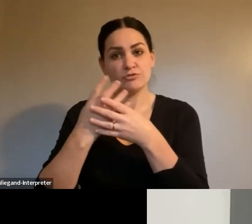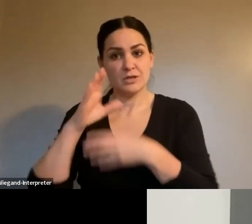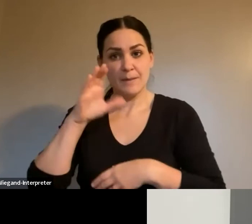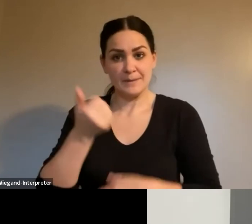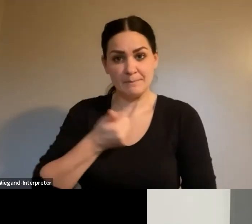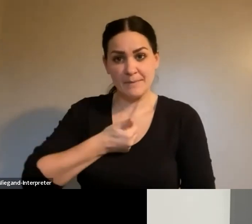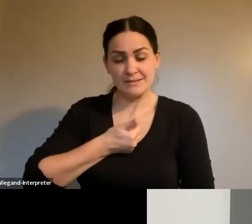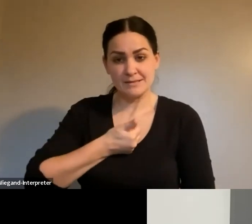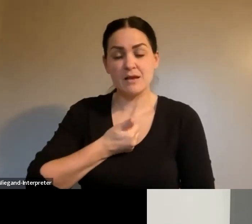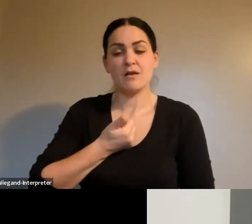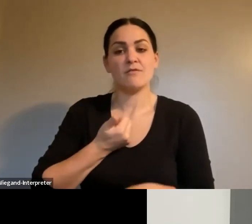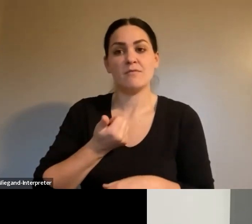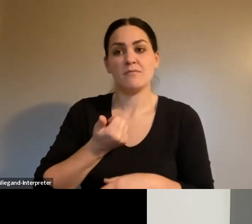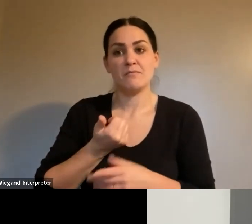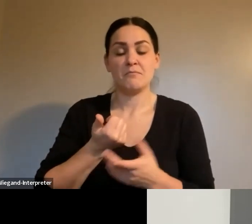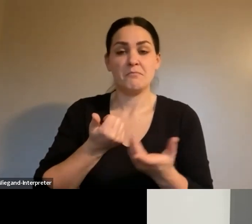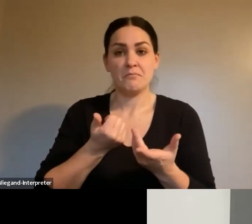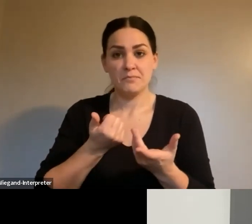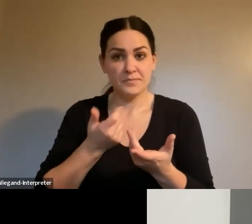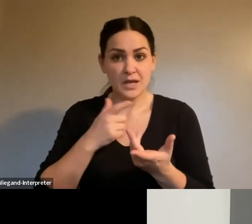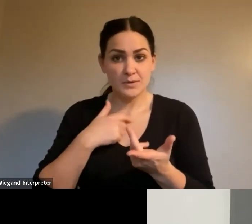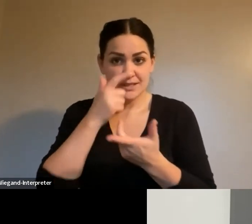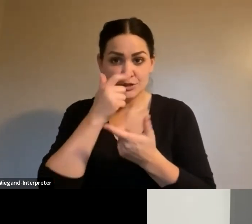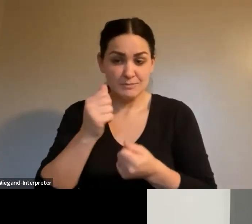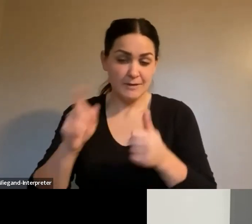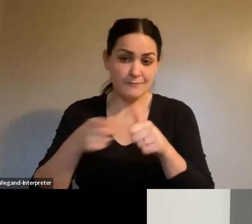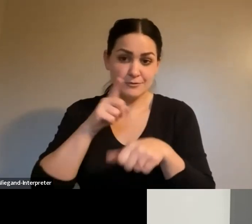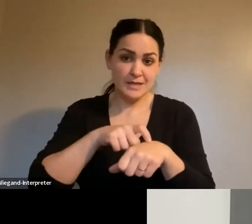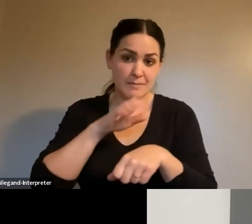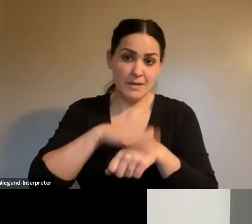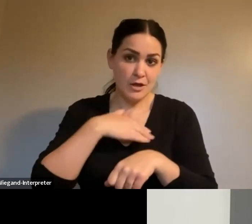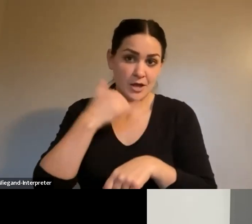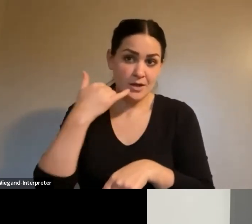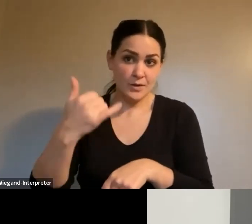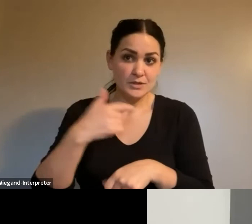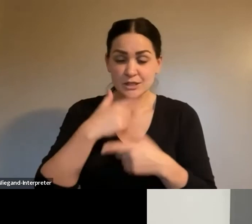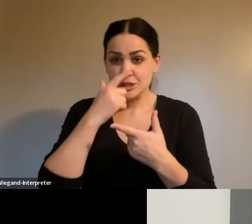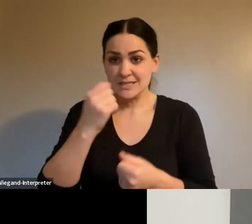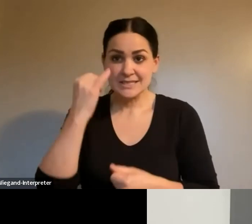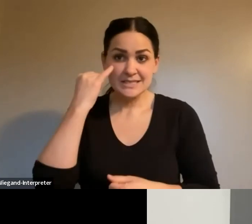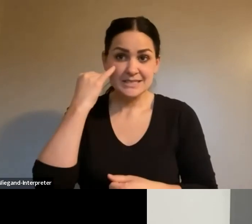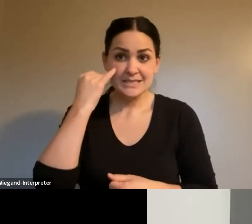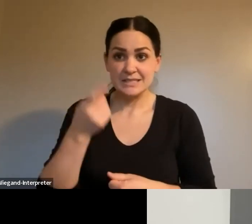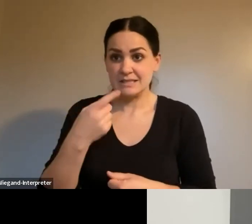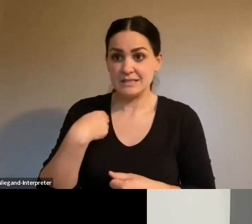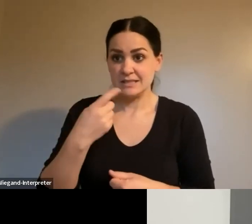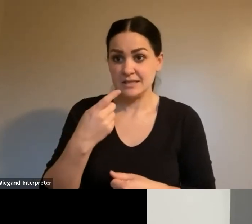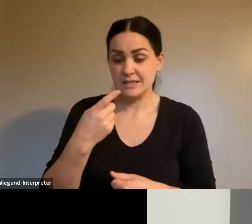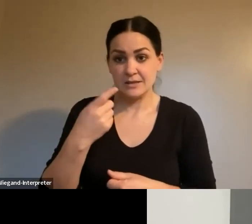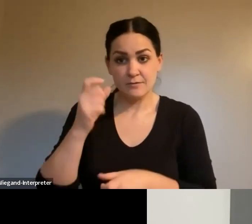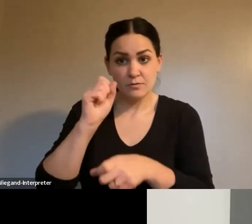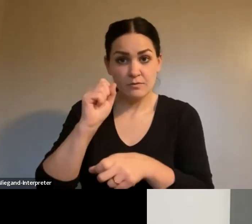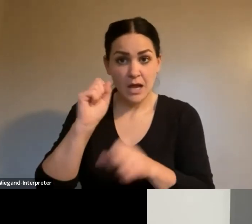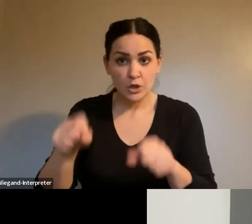city that was just interested in, like I said, it was first time on the call. Okay. To see if there was any possibilities of working with your